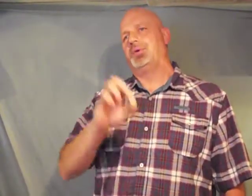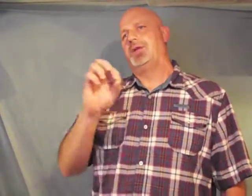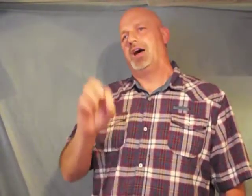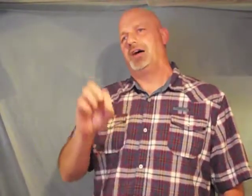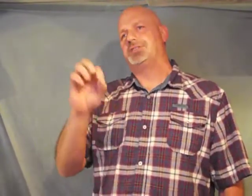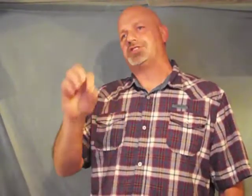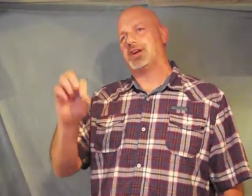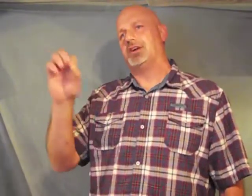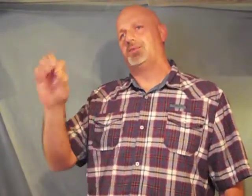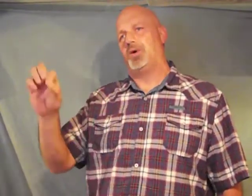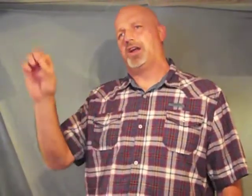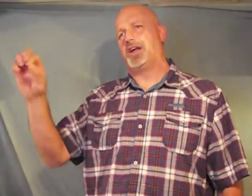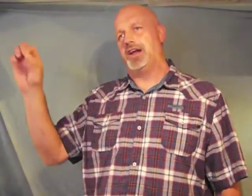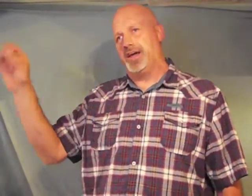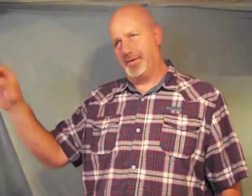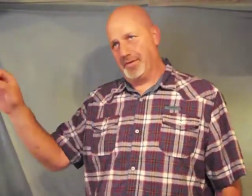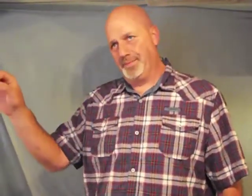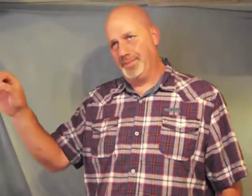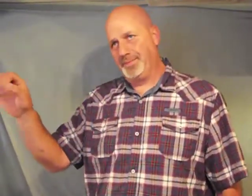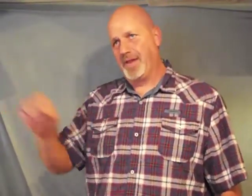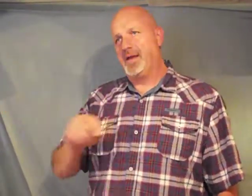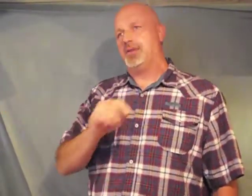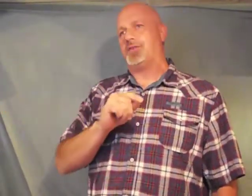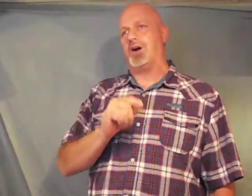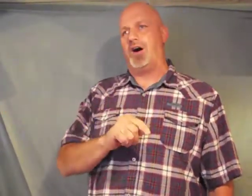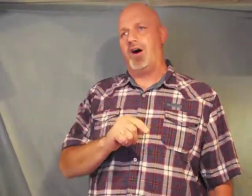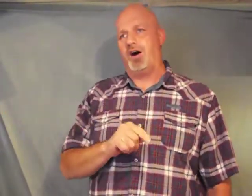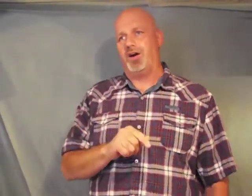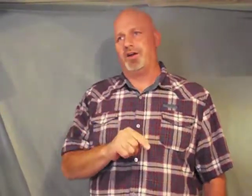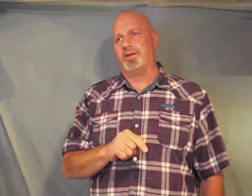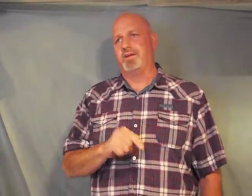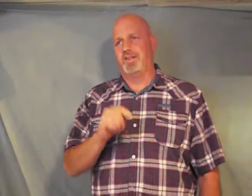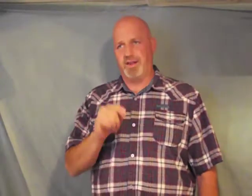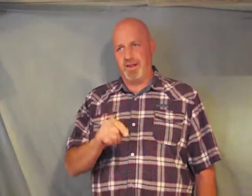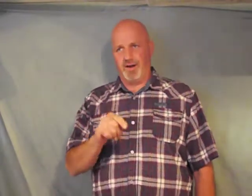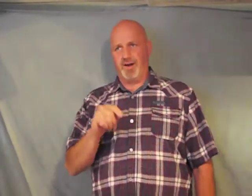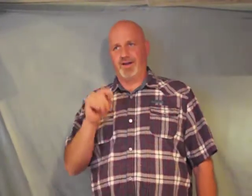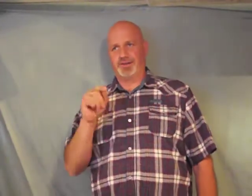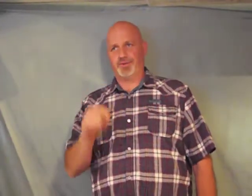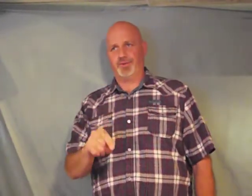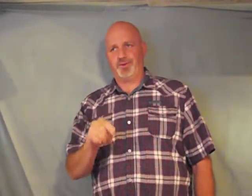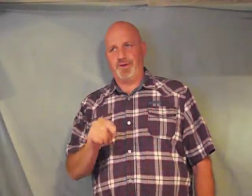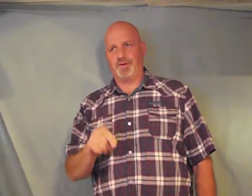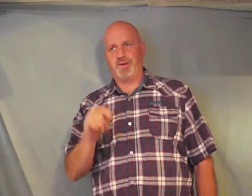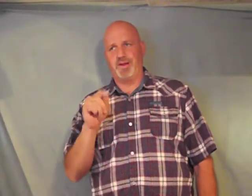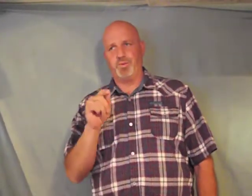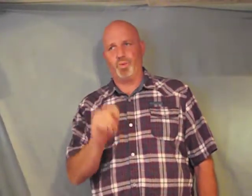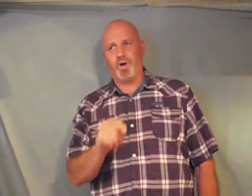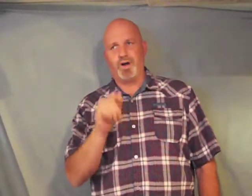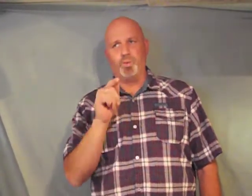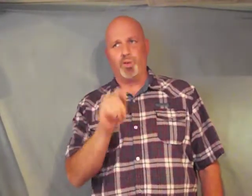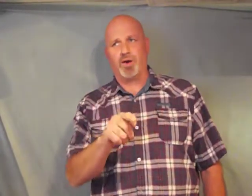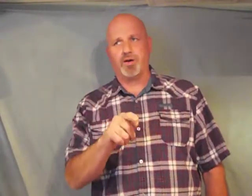love serve one another for all the law is fulfilled in one word